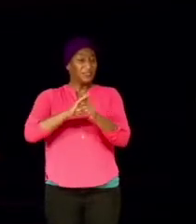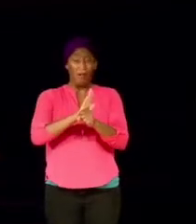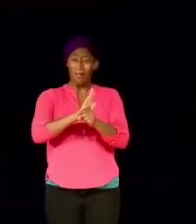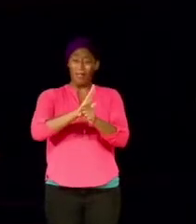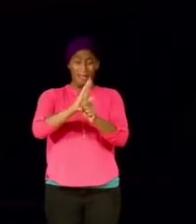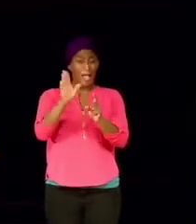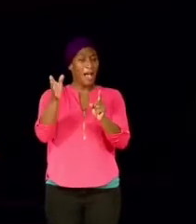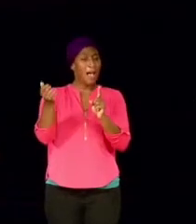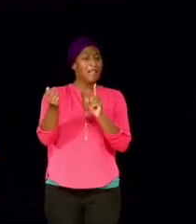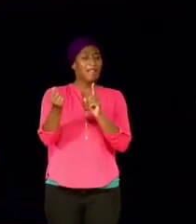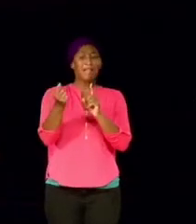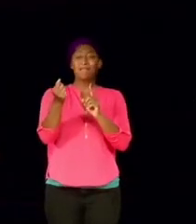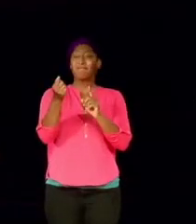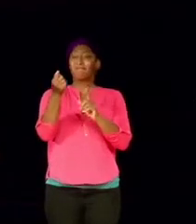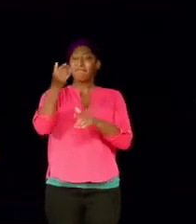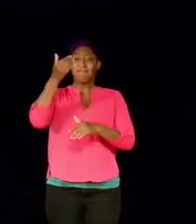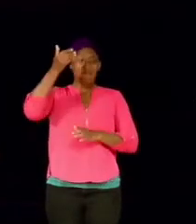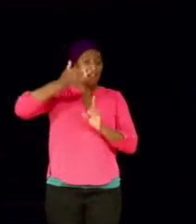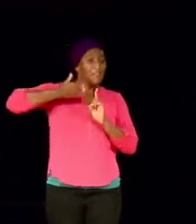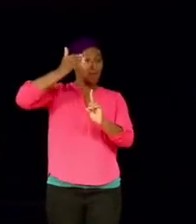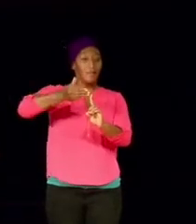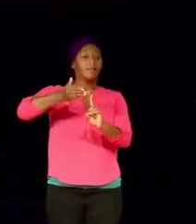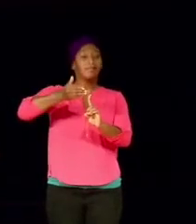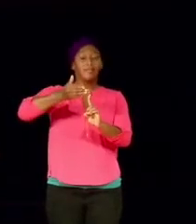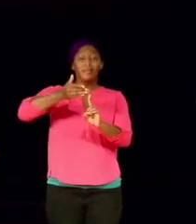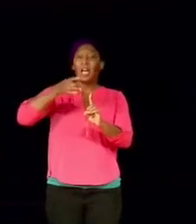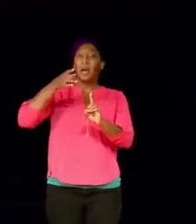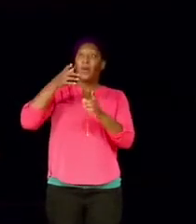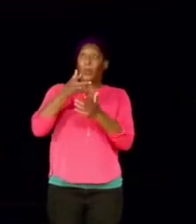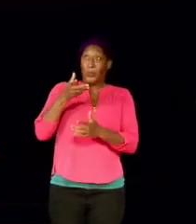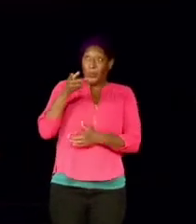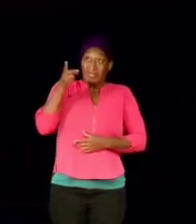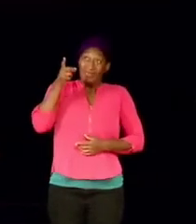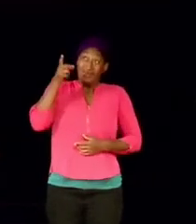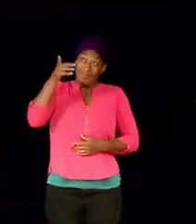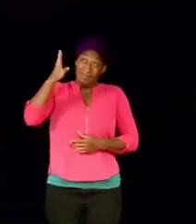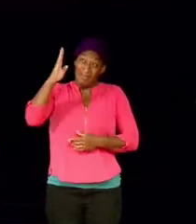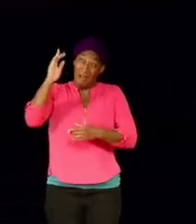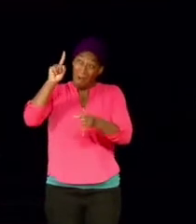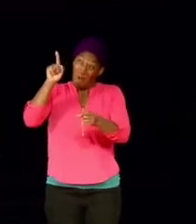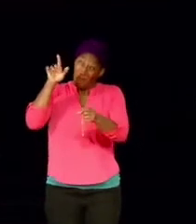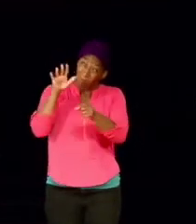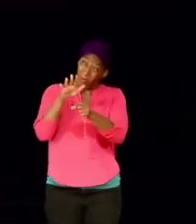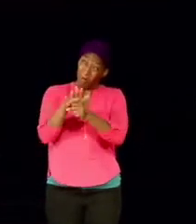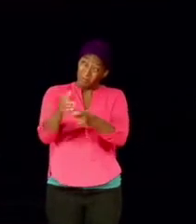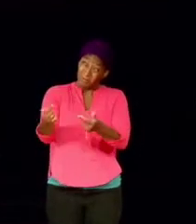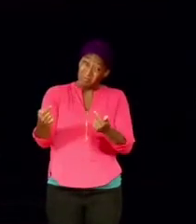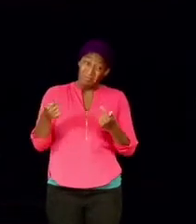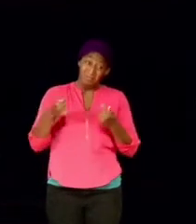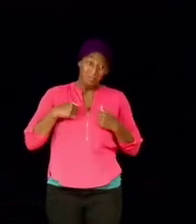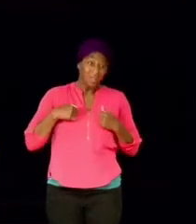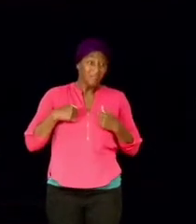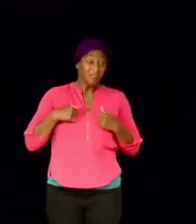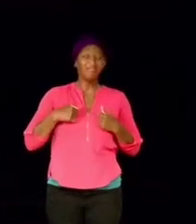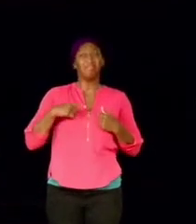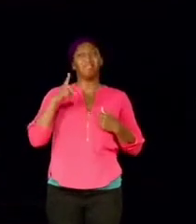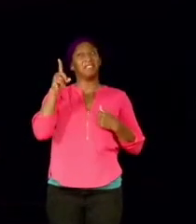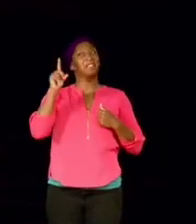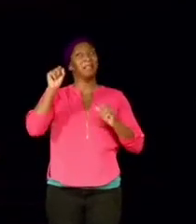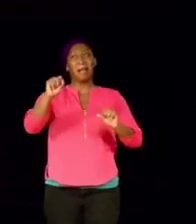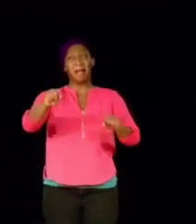that what he had promised, he was able